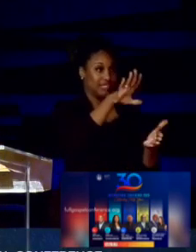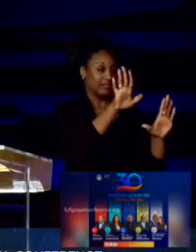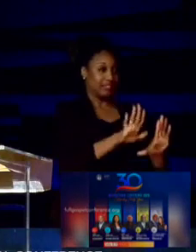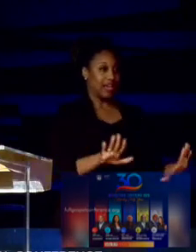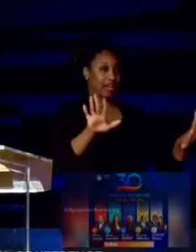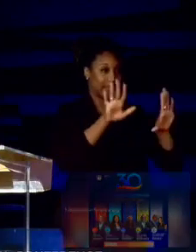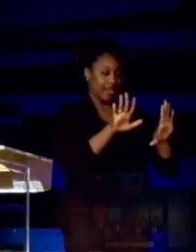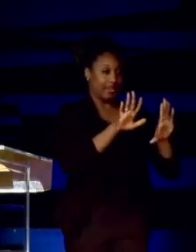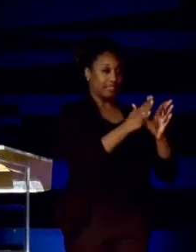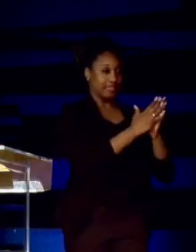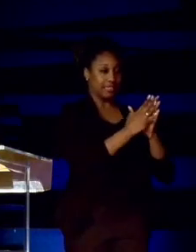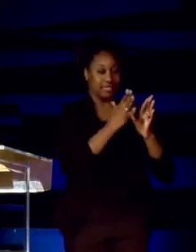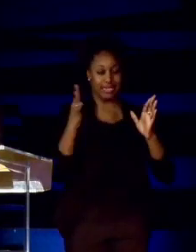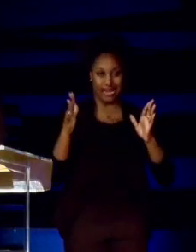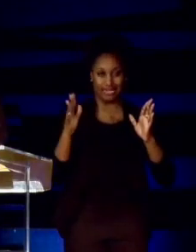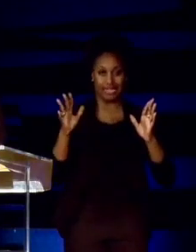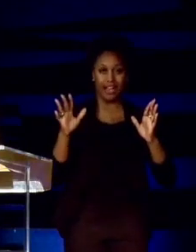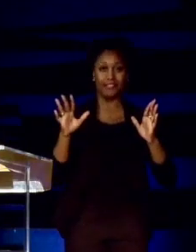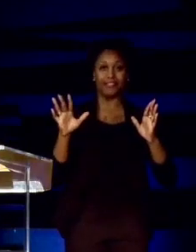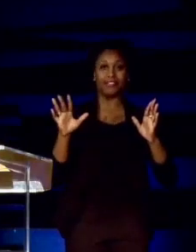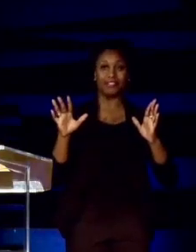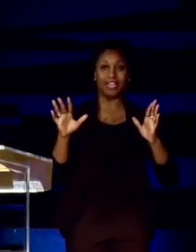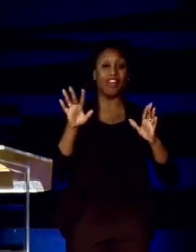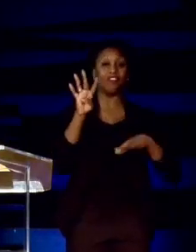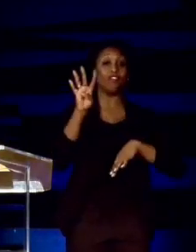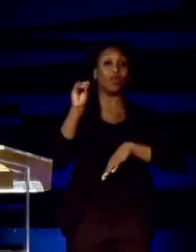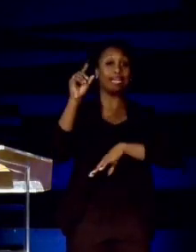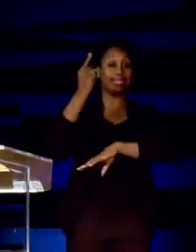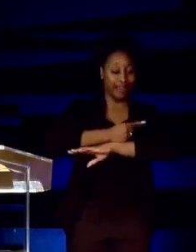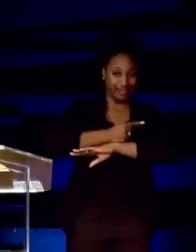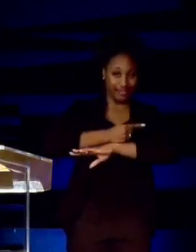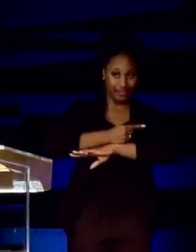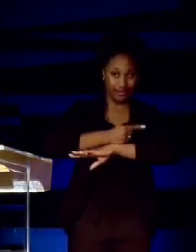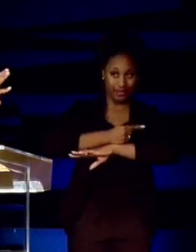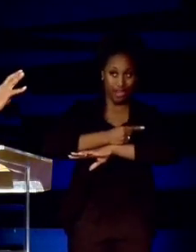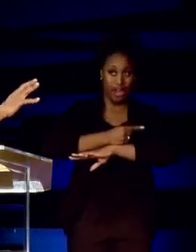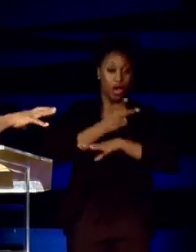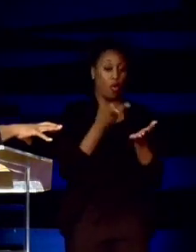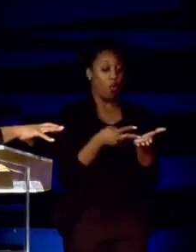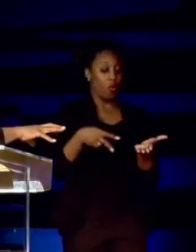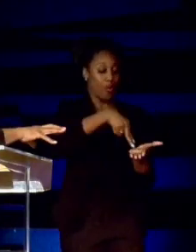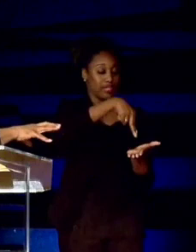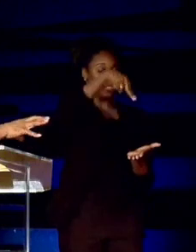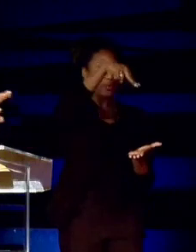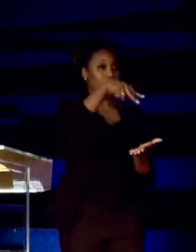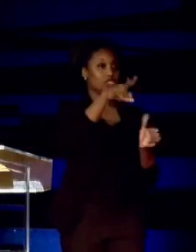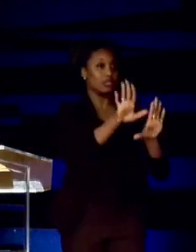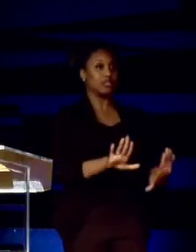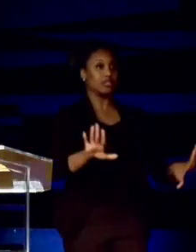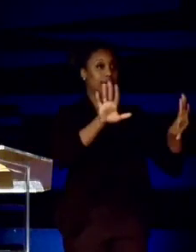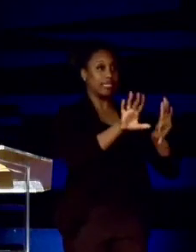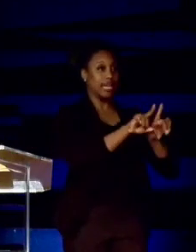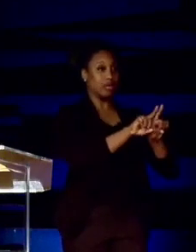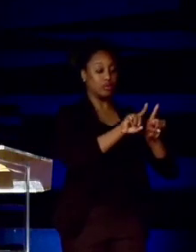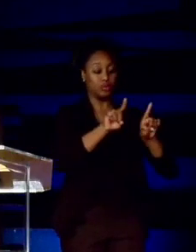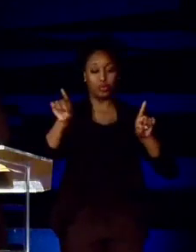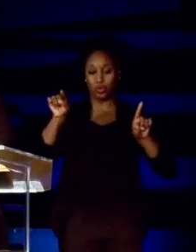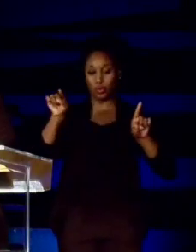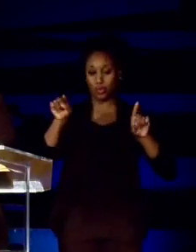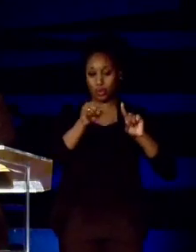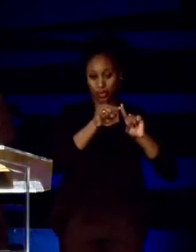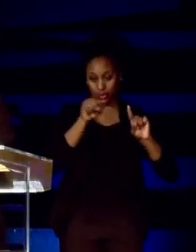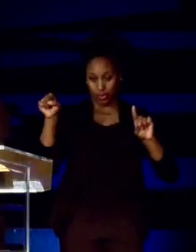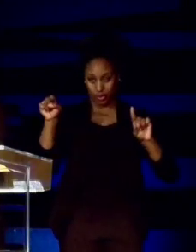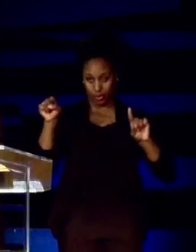40 days. Everyone say 40 days. Resurrection Sunday to the day